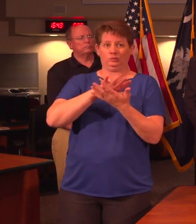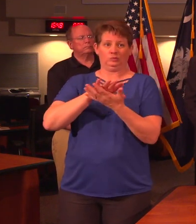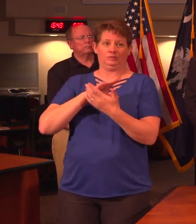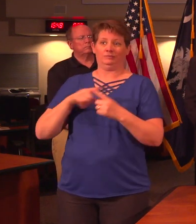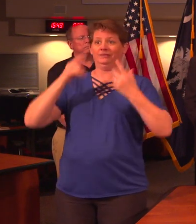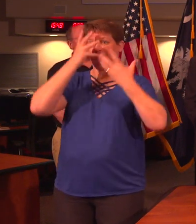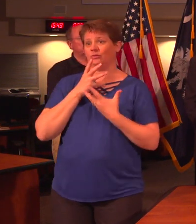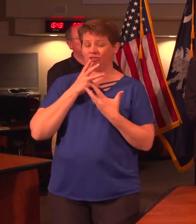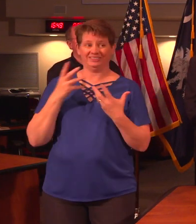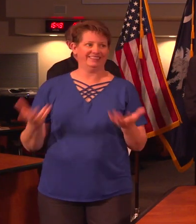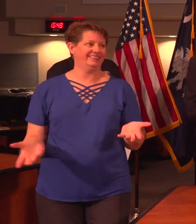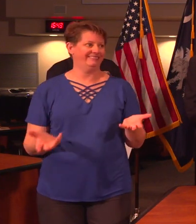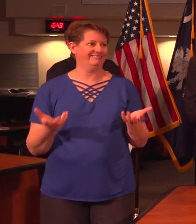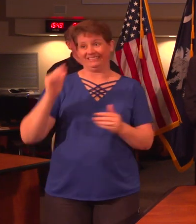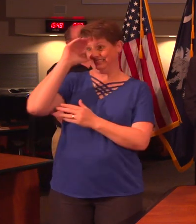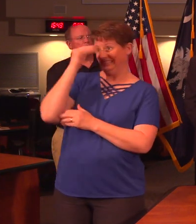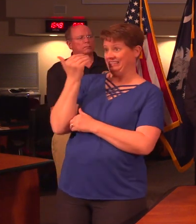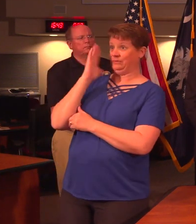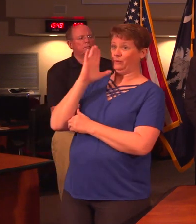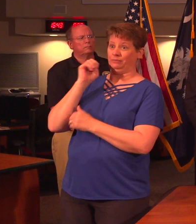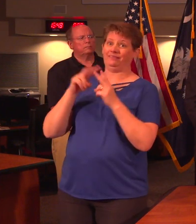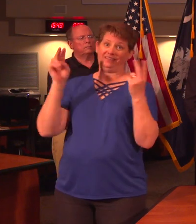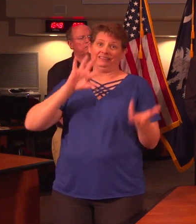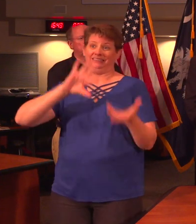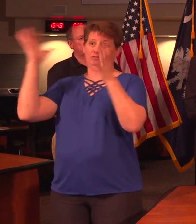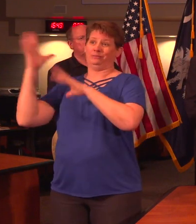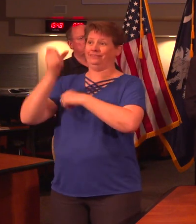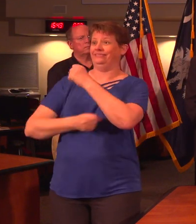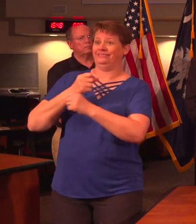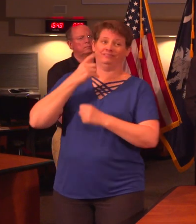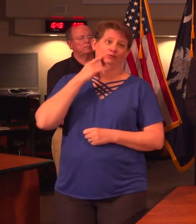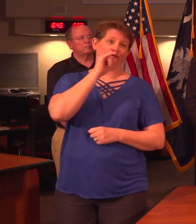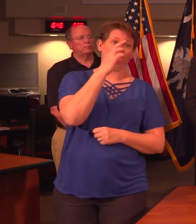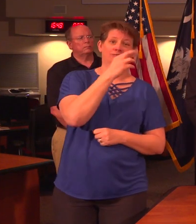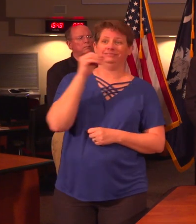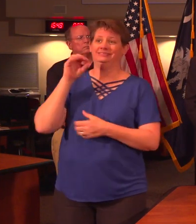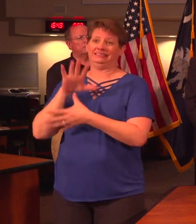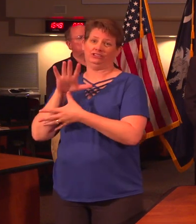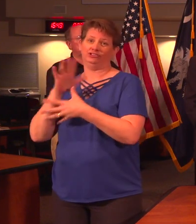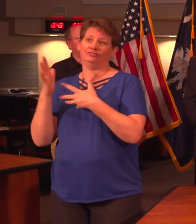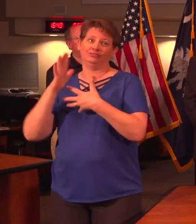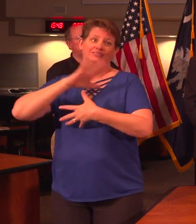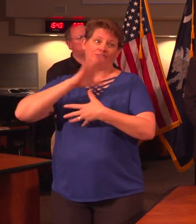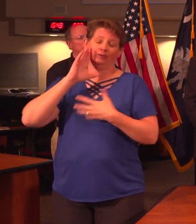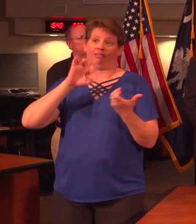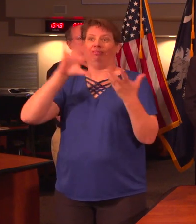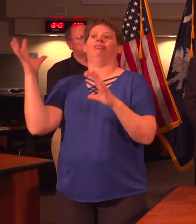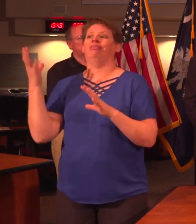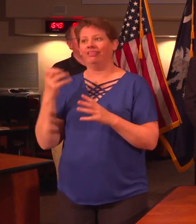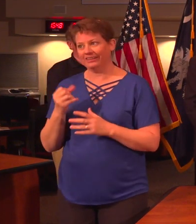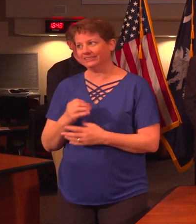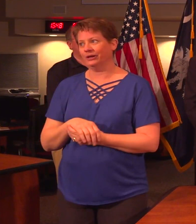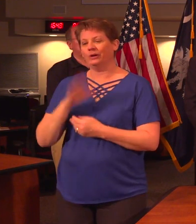unfortunately, it appears it's going to be a very disruptive year for juniors and seniors particularly. So